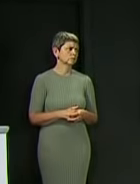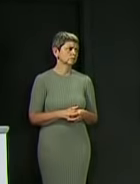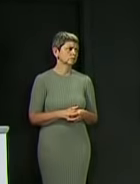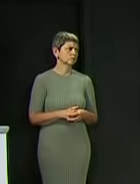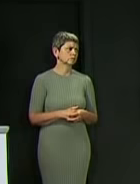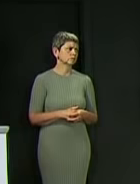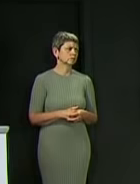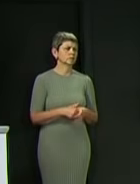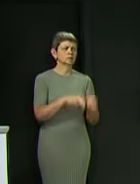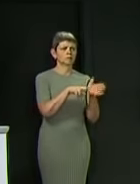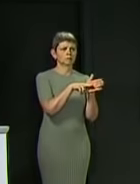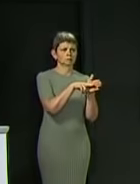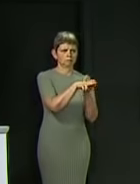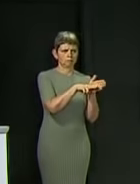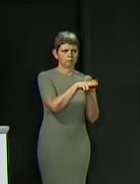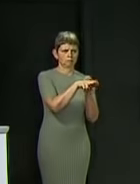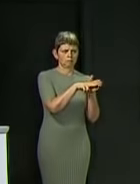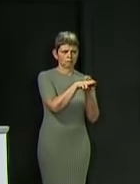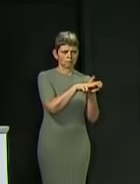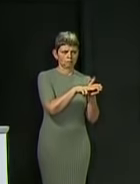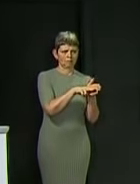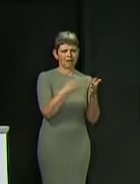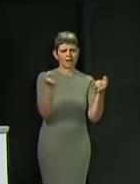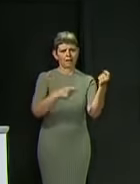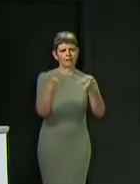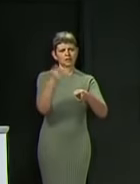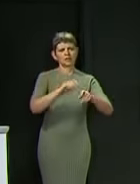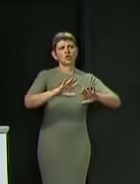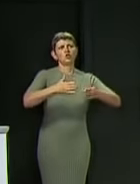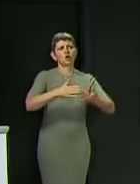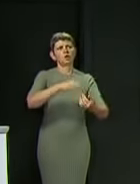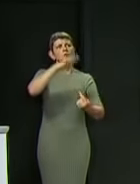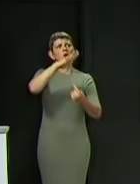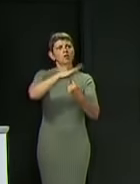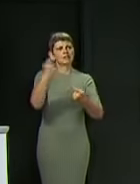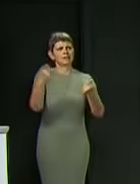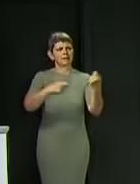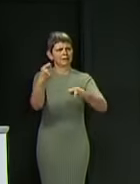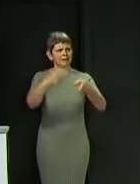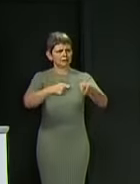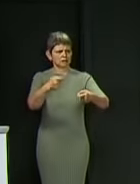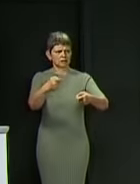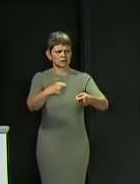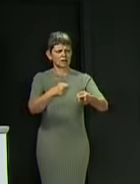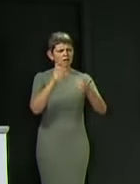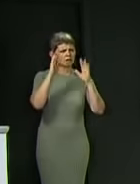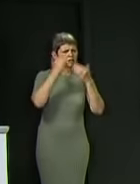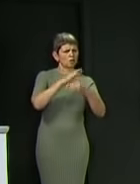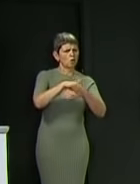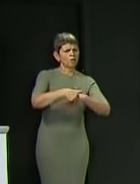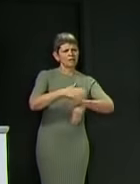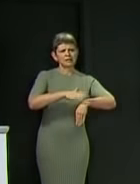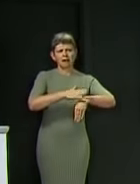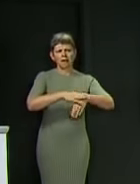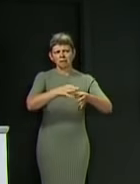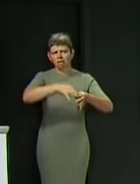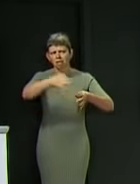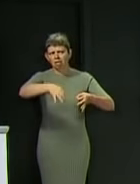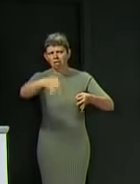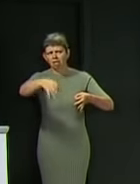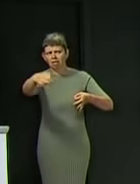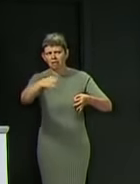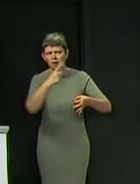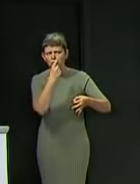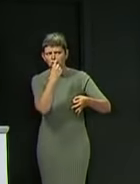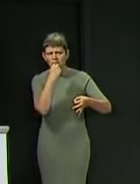-priority appeals will be received, and there's been some concern that maybe could stretch on for quite some time. Are you able to see when you expect